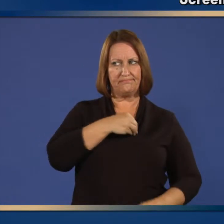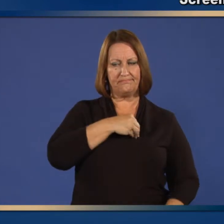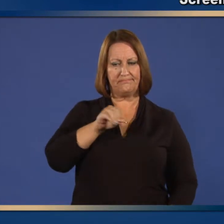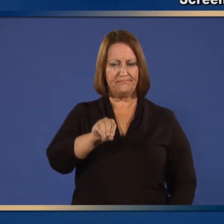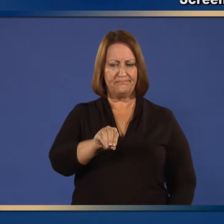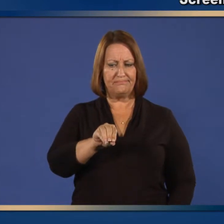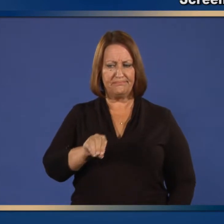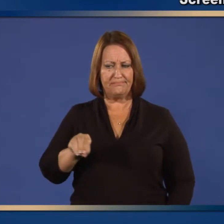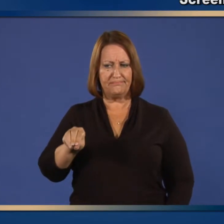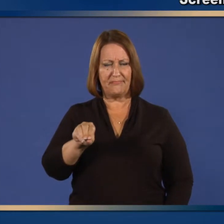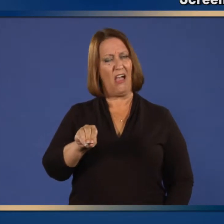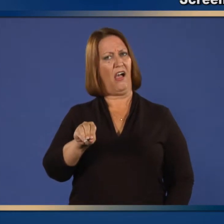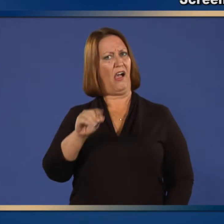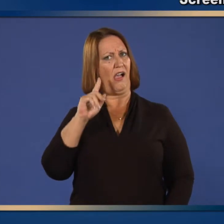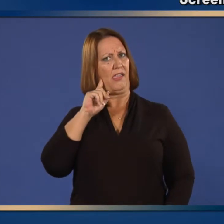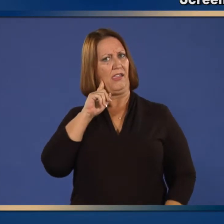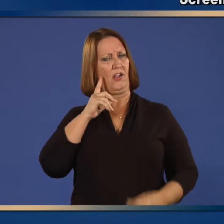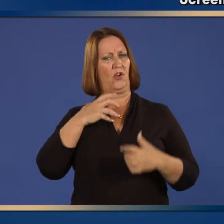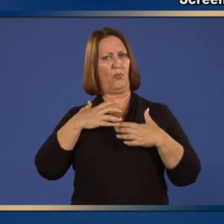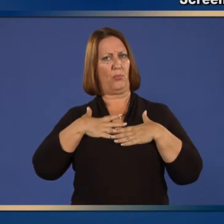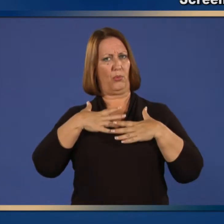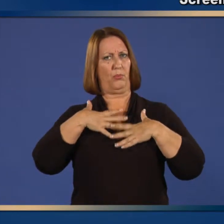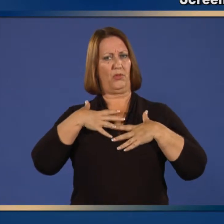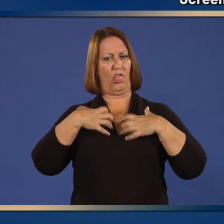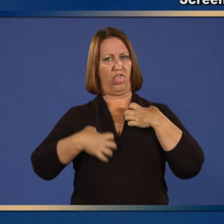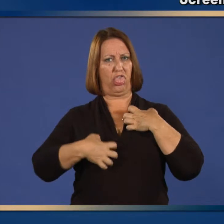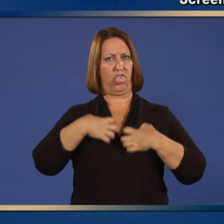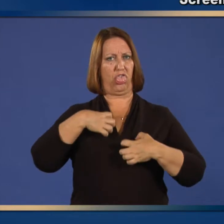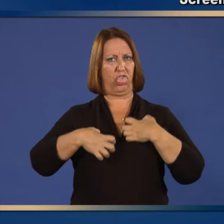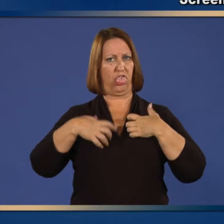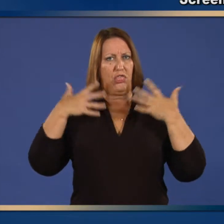or she had wheezing or asthma?